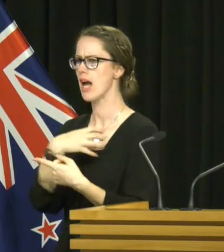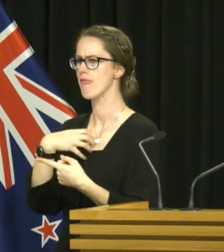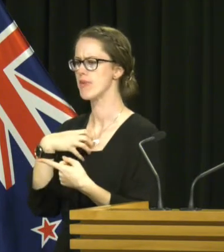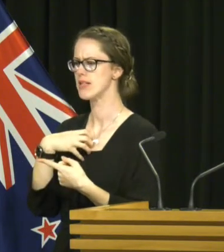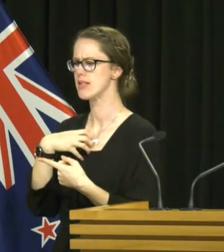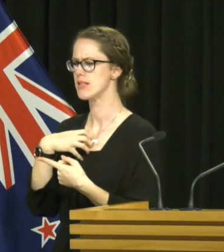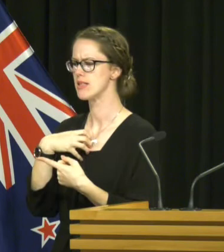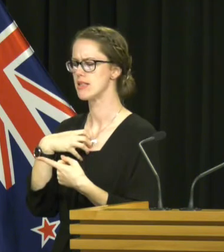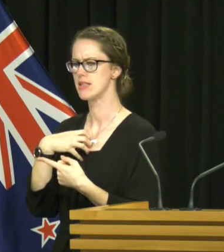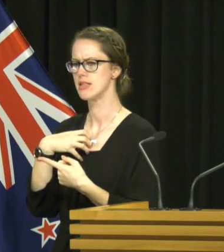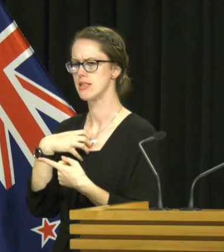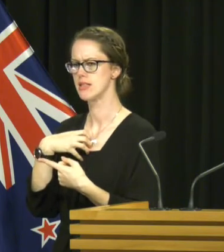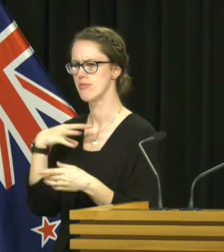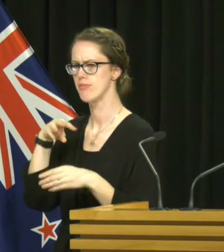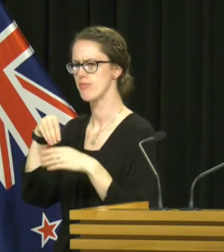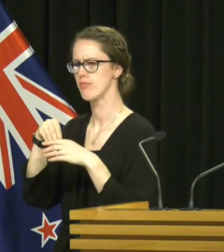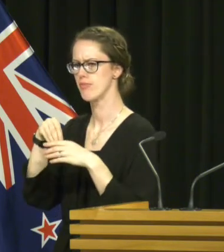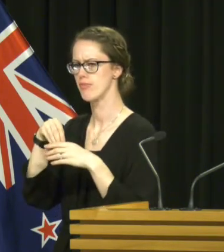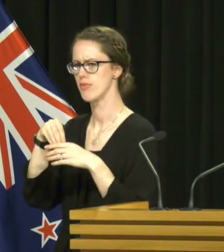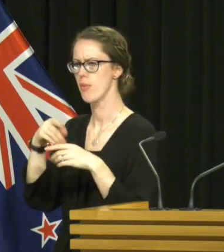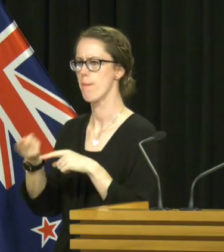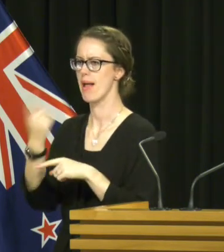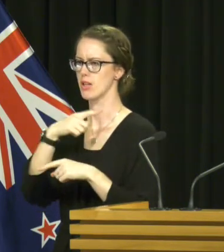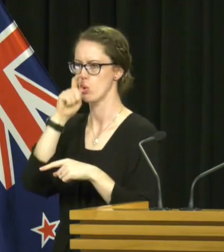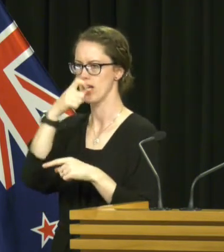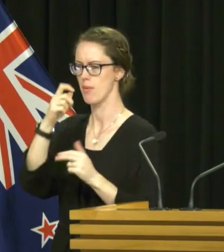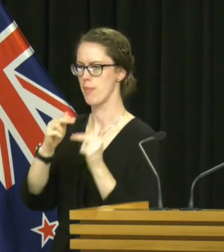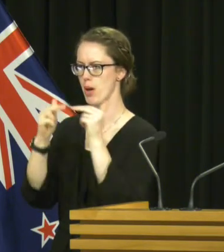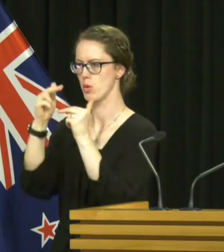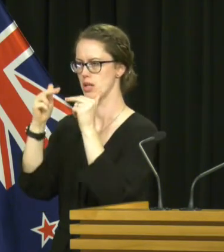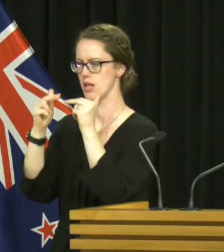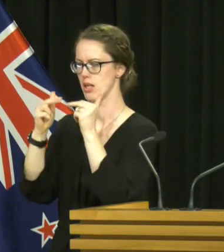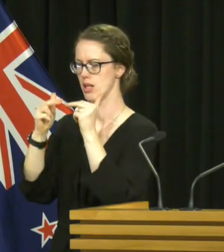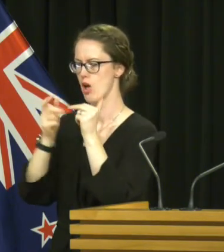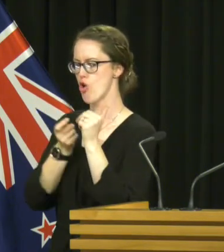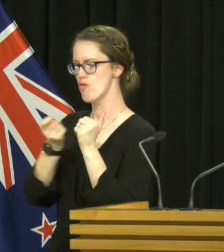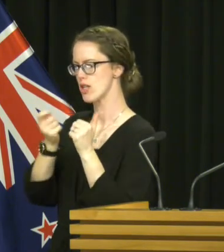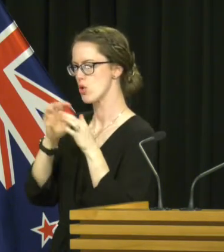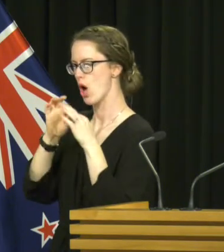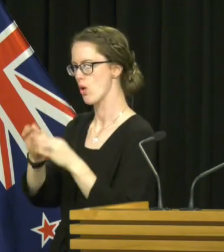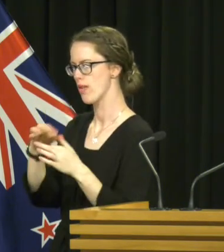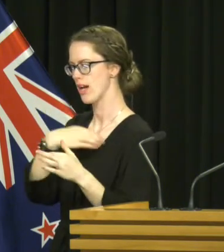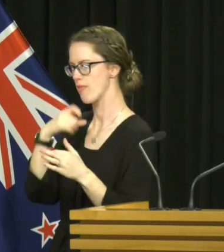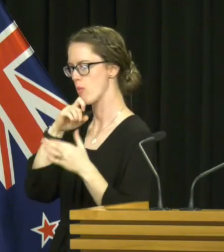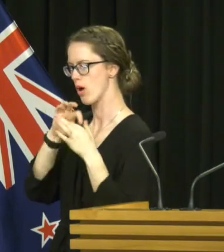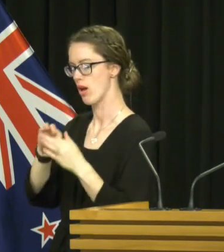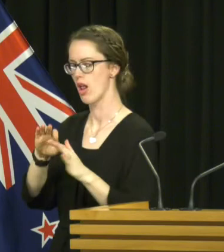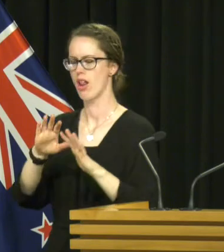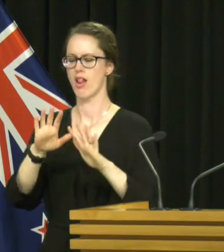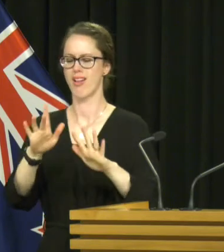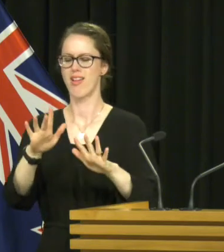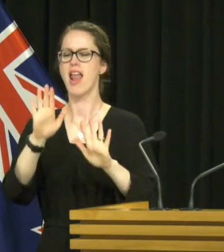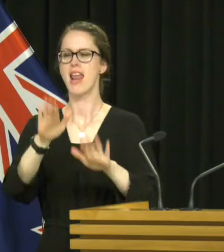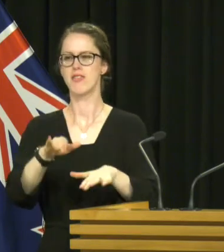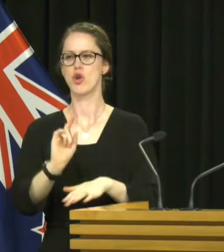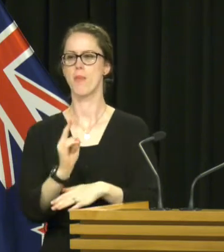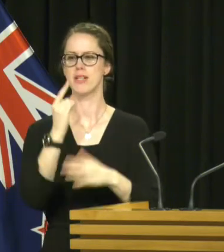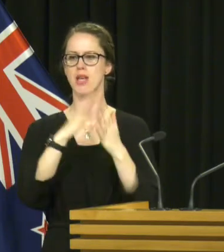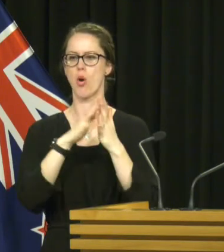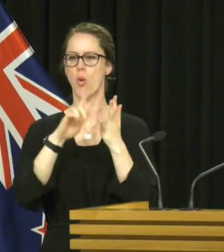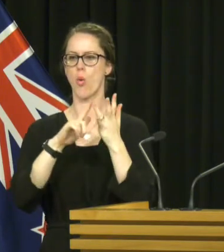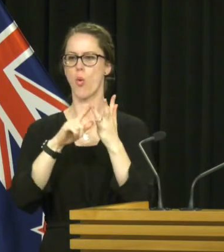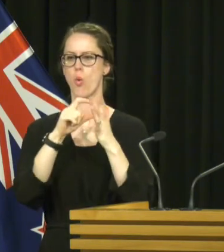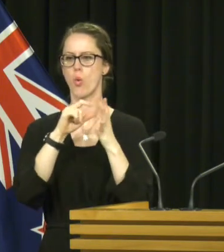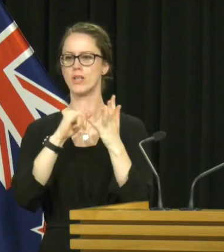building component to direct our schemes, including the Kiwi Blue Reset on Wednesday? I'm going to leave it to Minister Woods